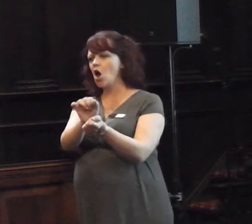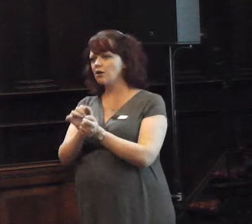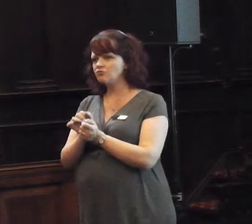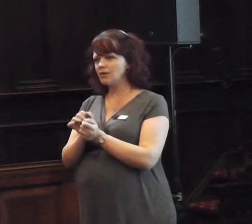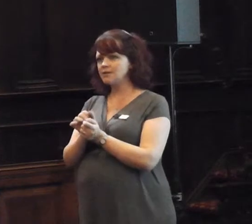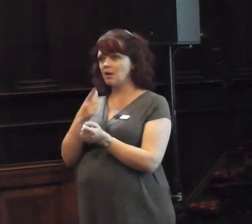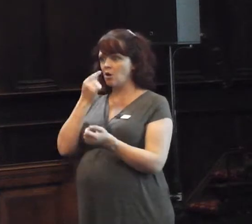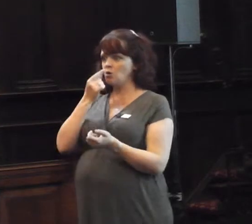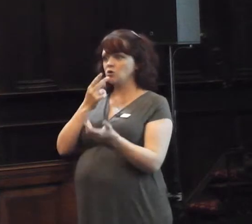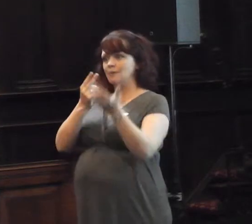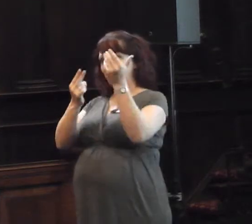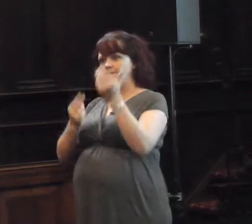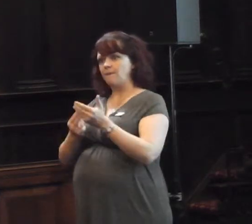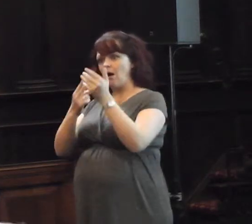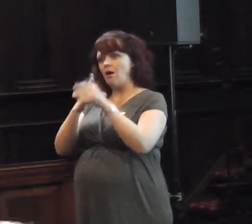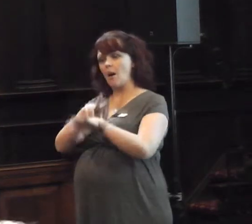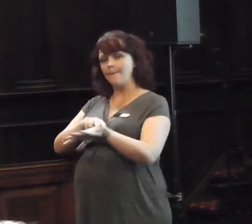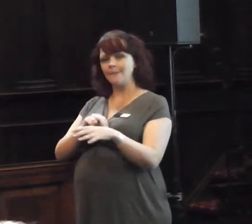by fire officers.